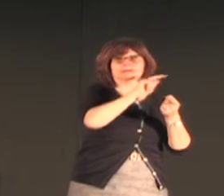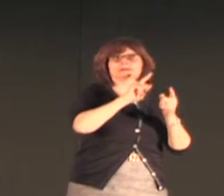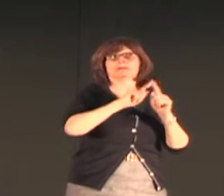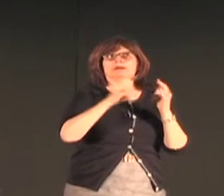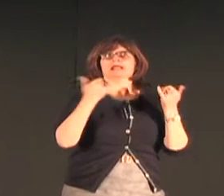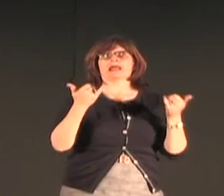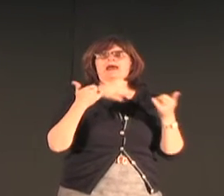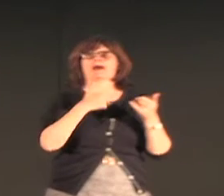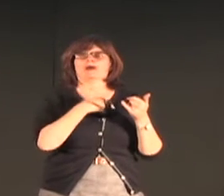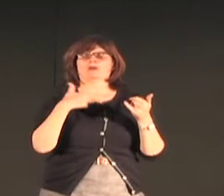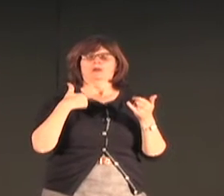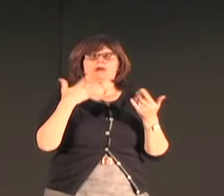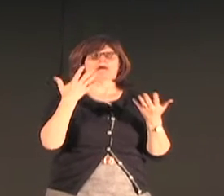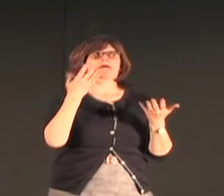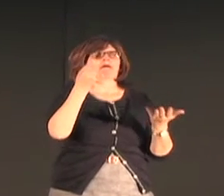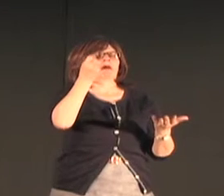ASL in Europe and in Japan.